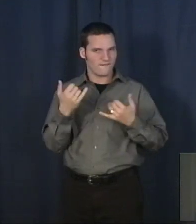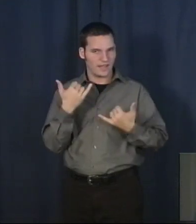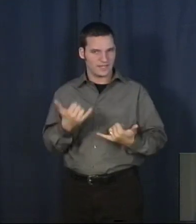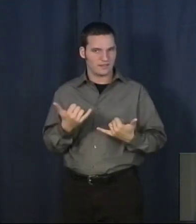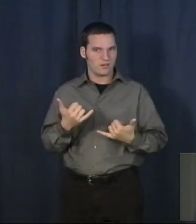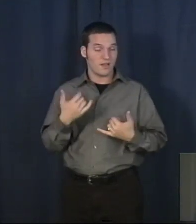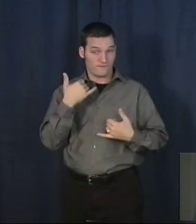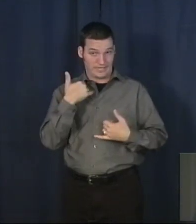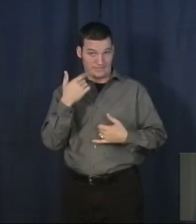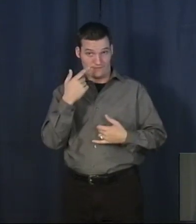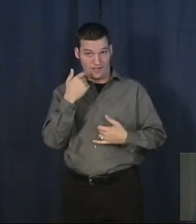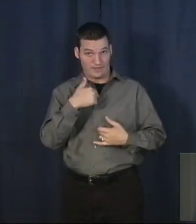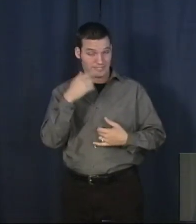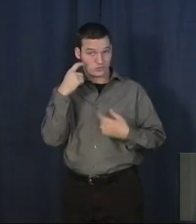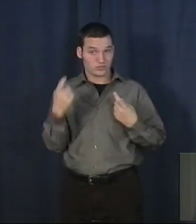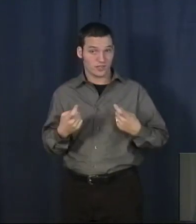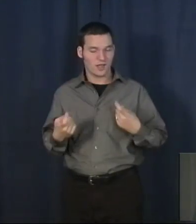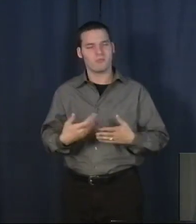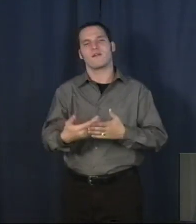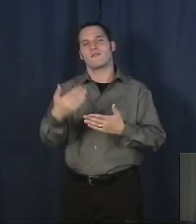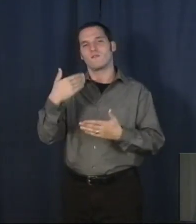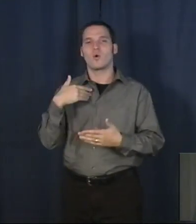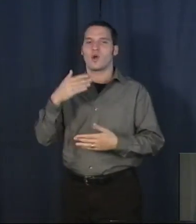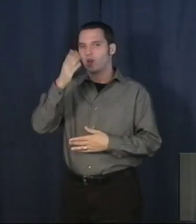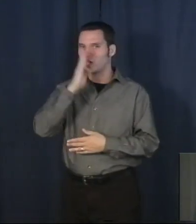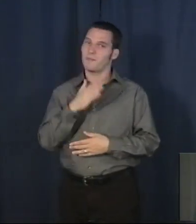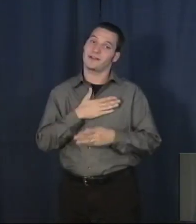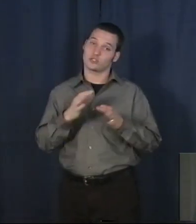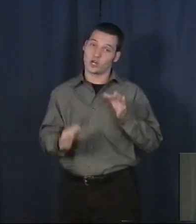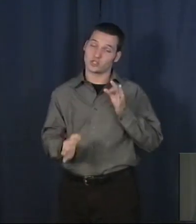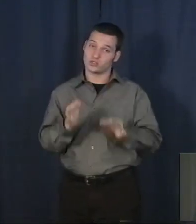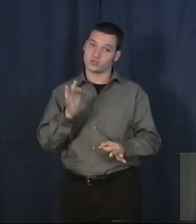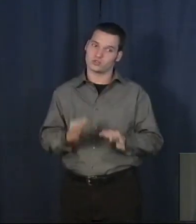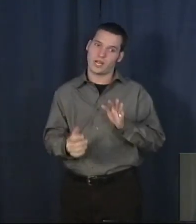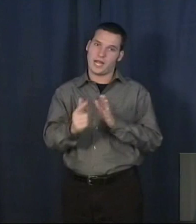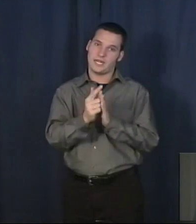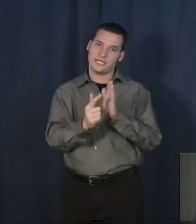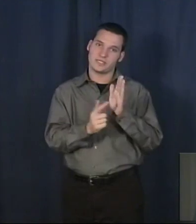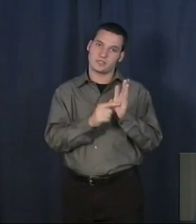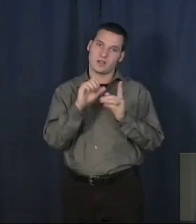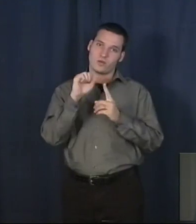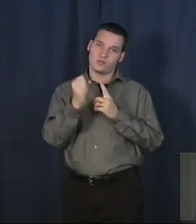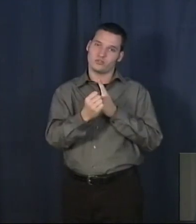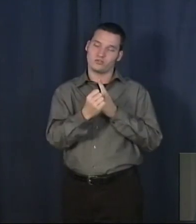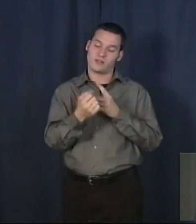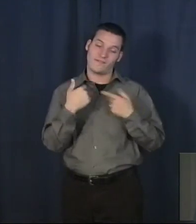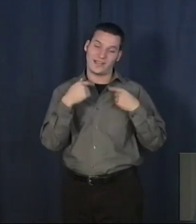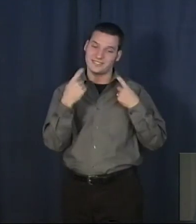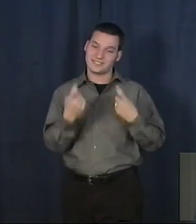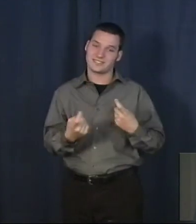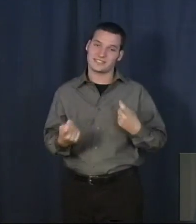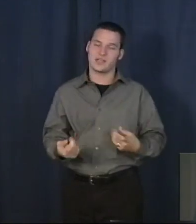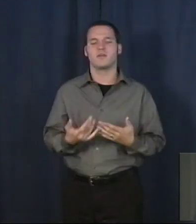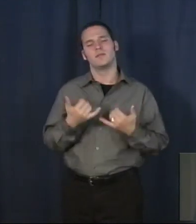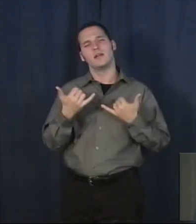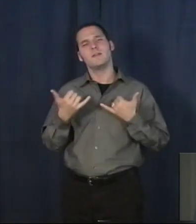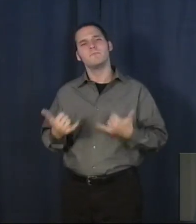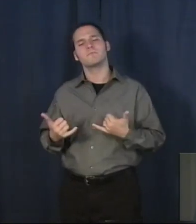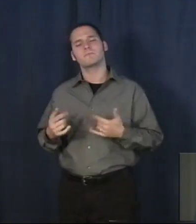my judge. It was a legal matter if I had sinned. But now my sins are paid for. So when I tell